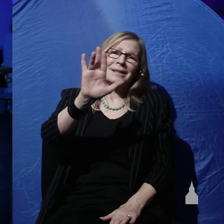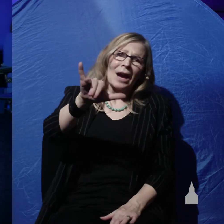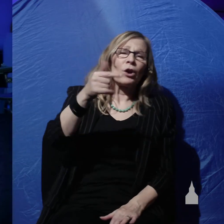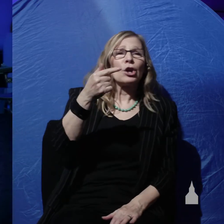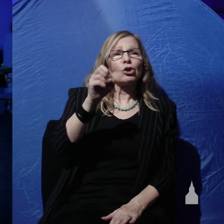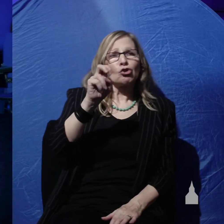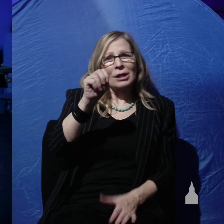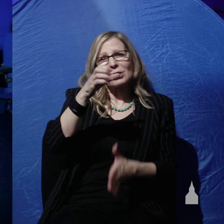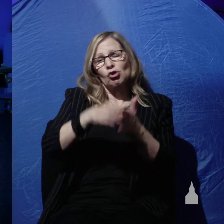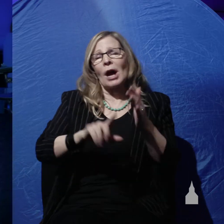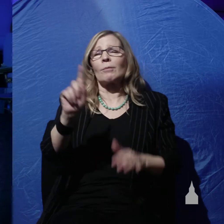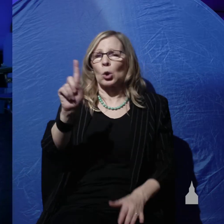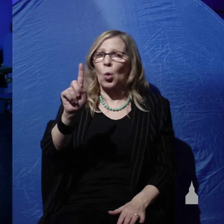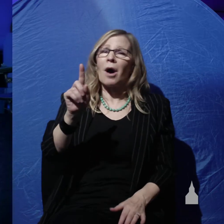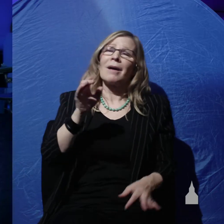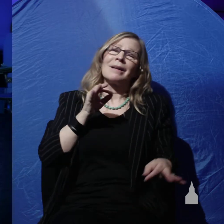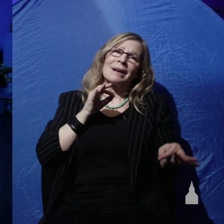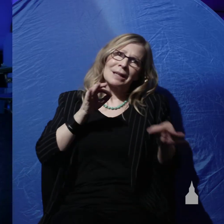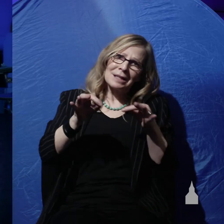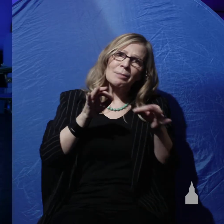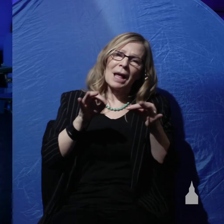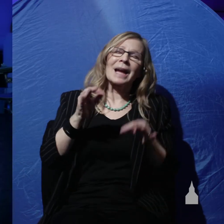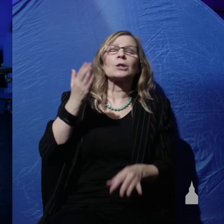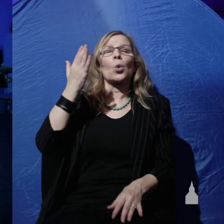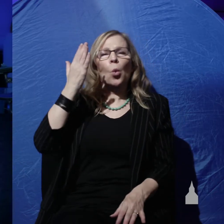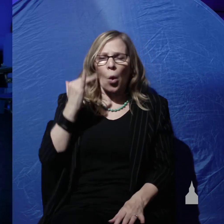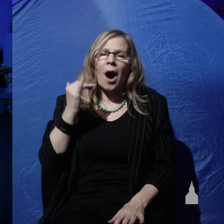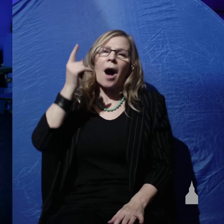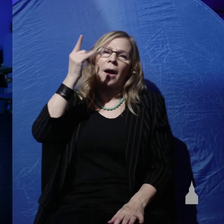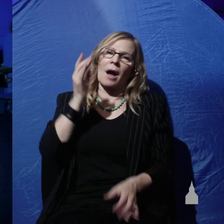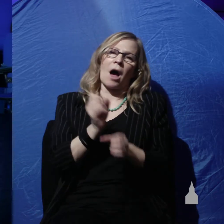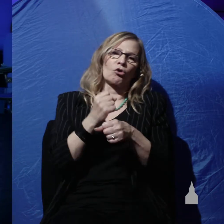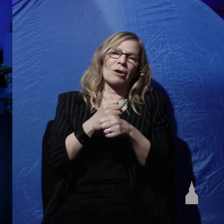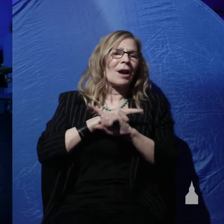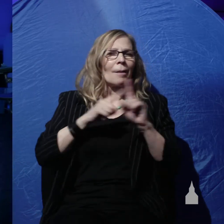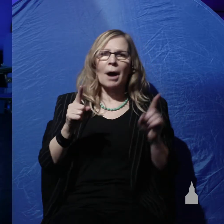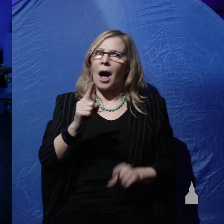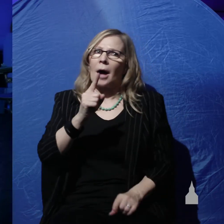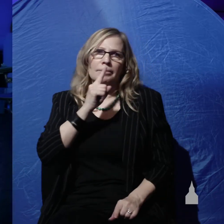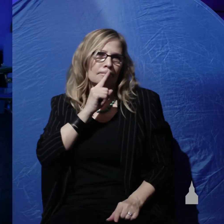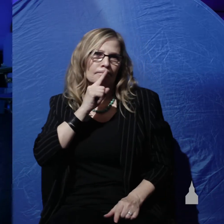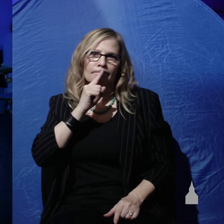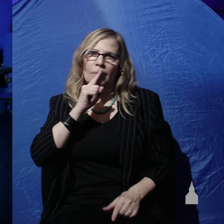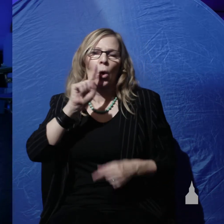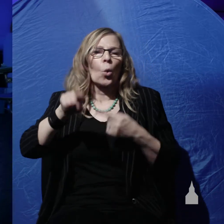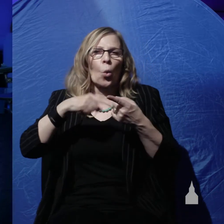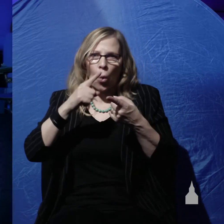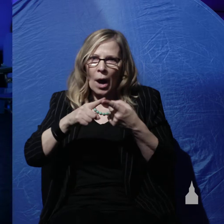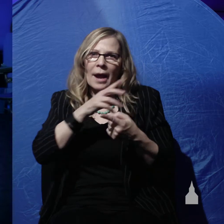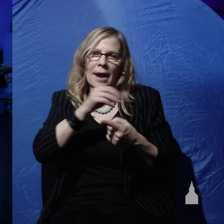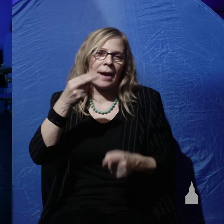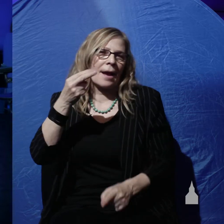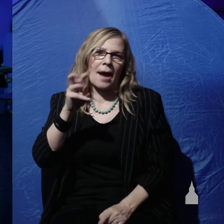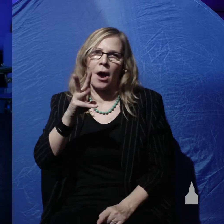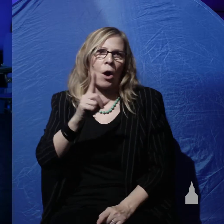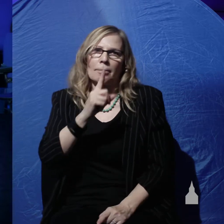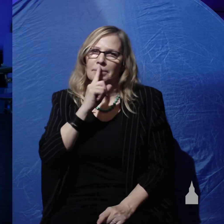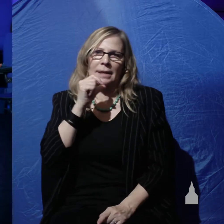tells us that and why God created, but not when and how he created. Whenever